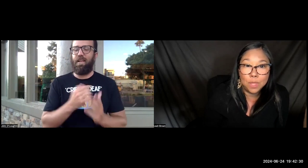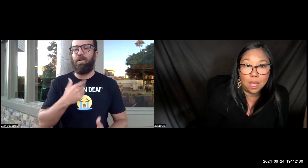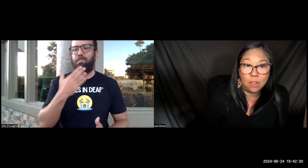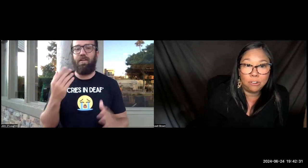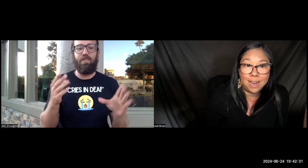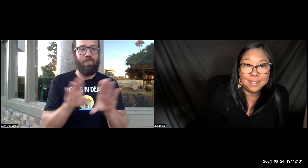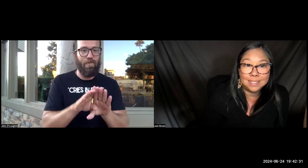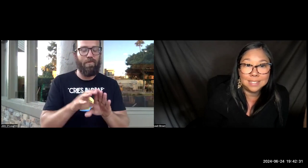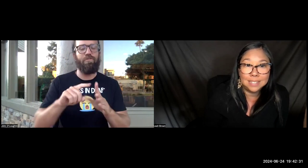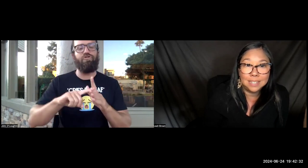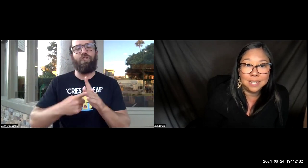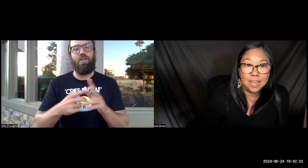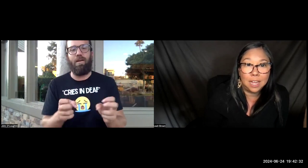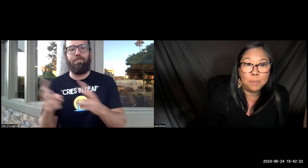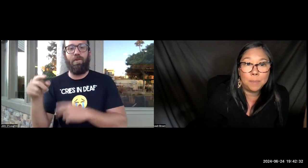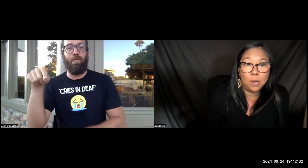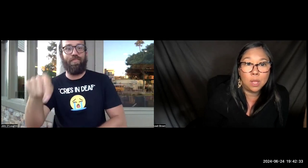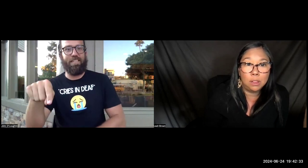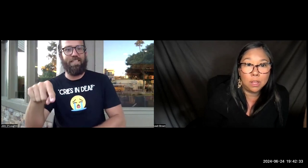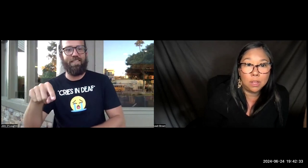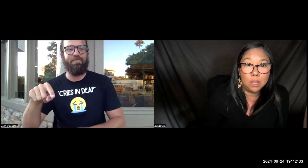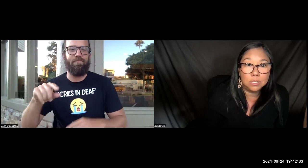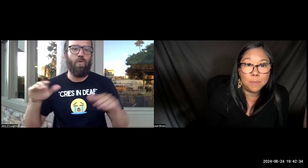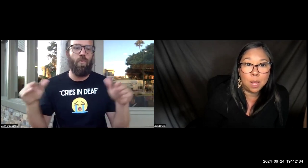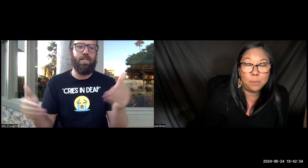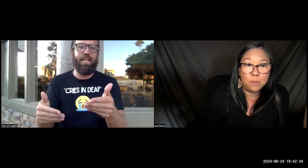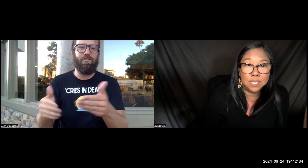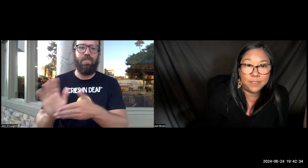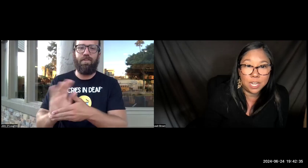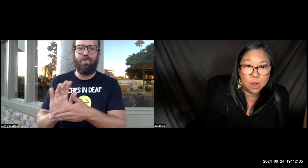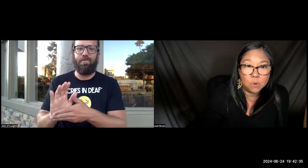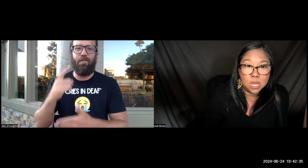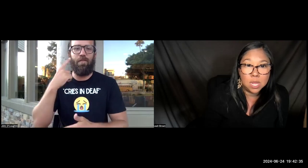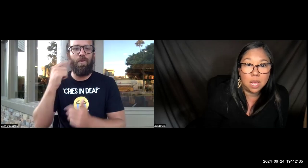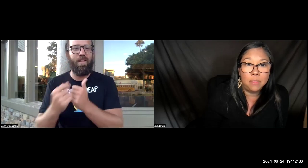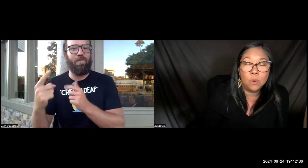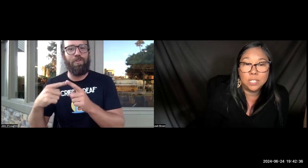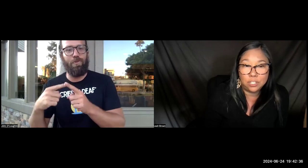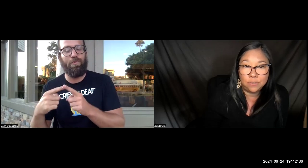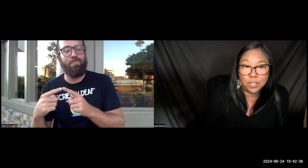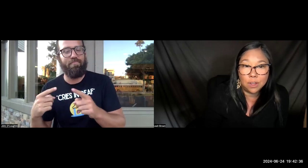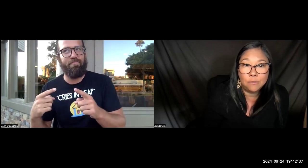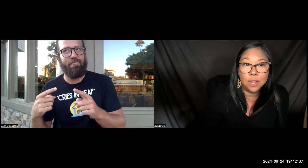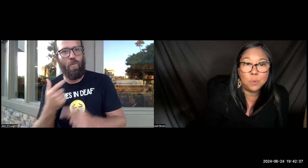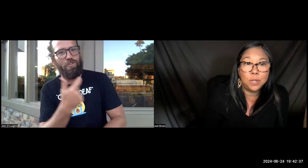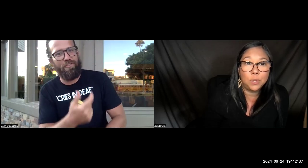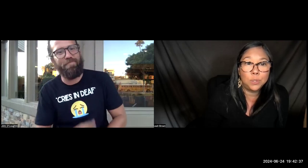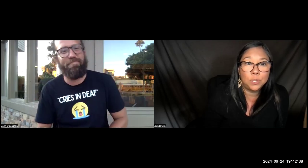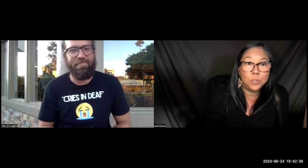All right. I'm going to go ahead and close. I'm going to upload this video, the orientation video for anyone to